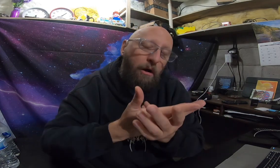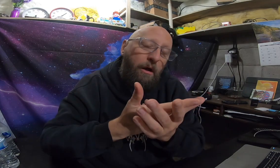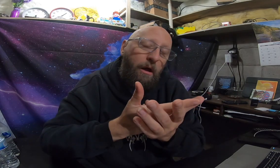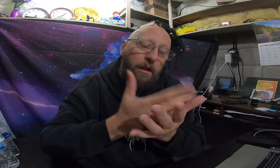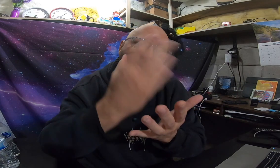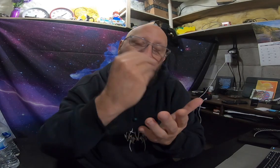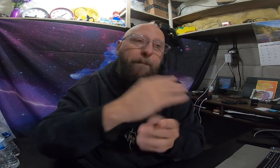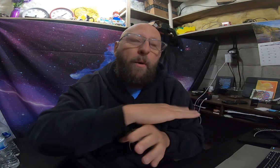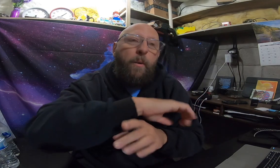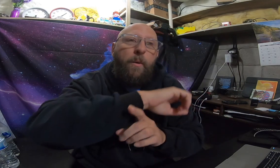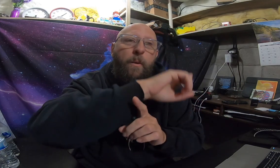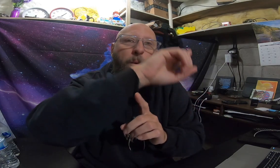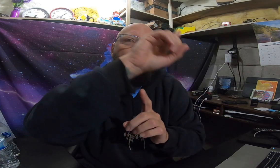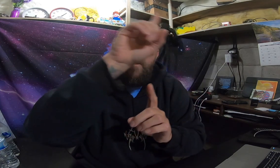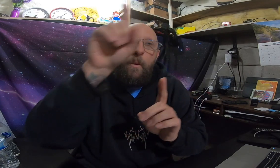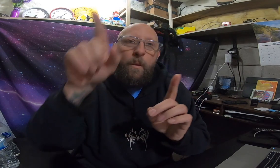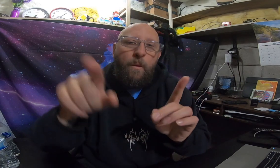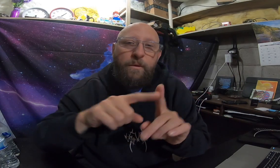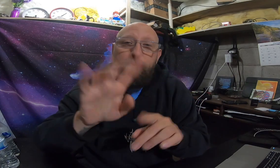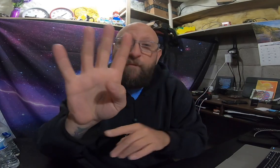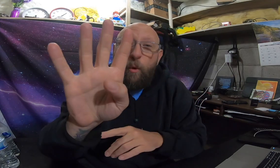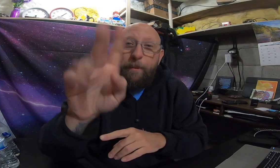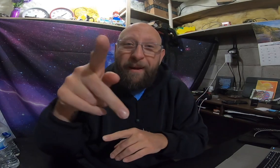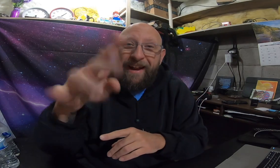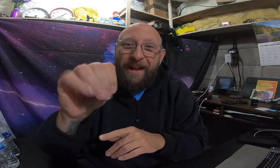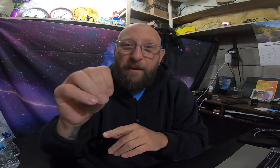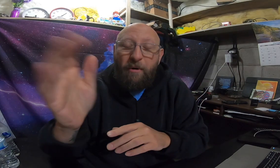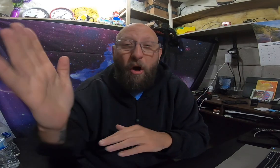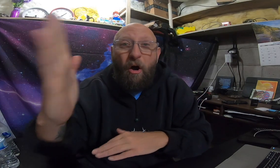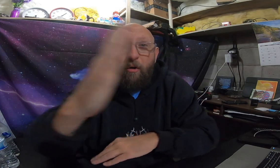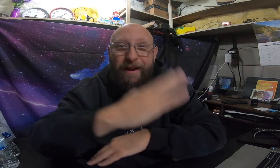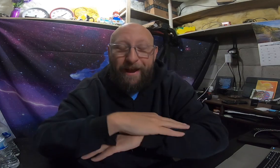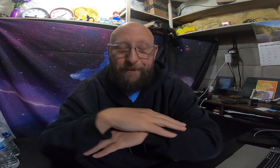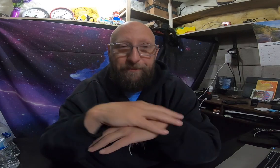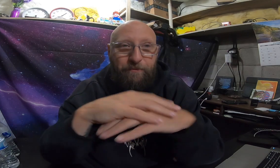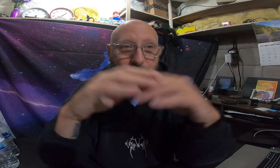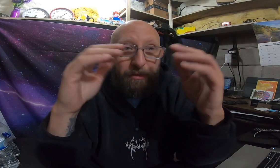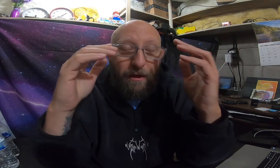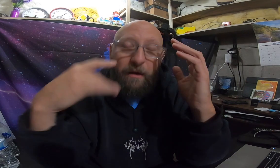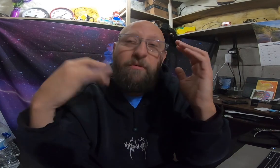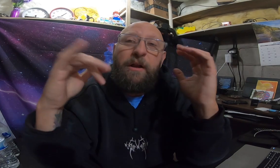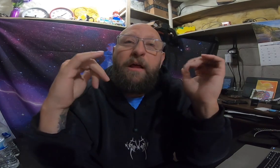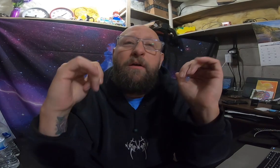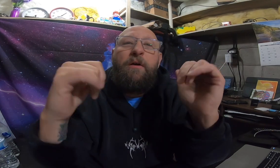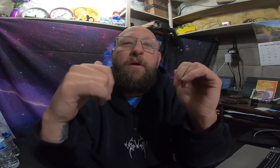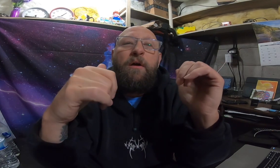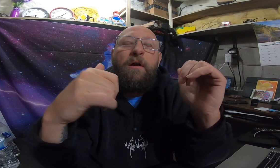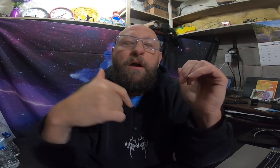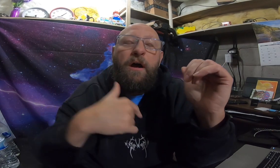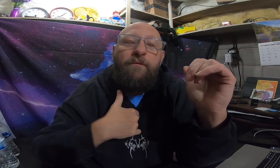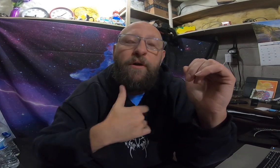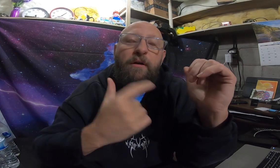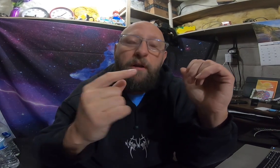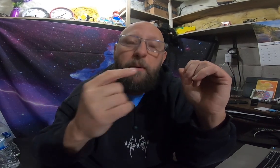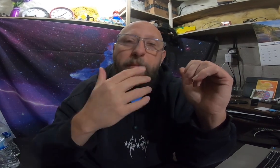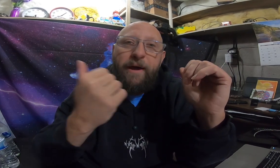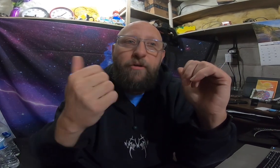so, it's 4 p.m., all day, I feel like. I feel a little bit better,